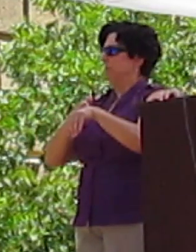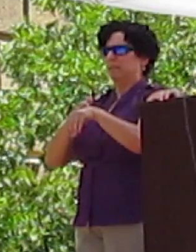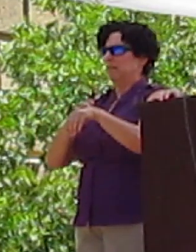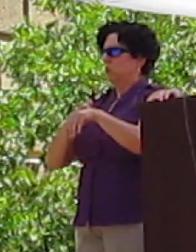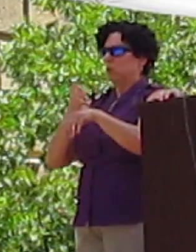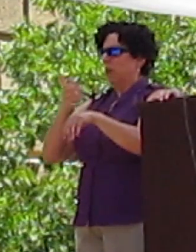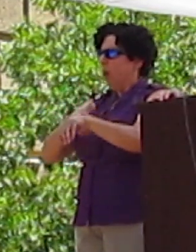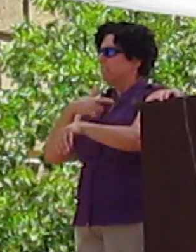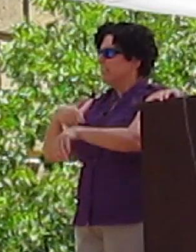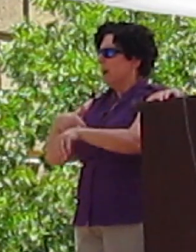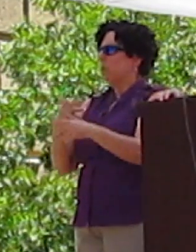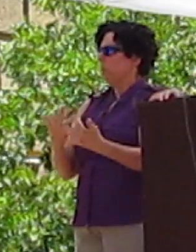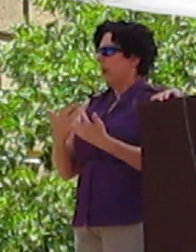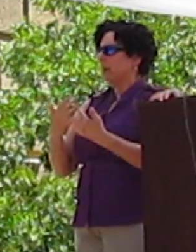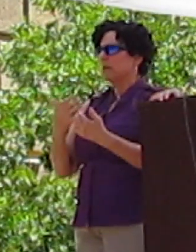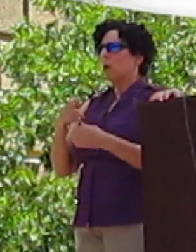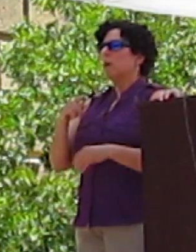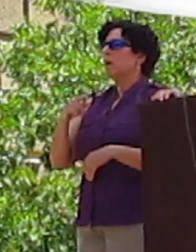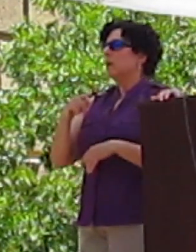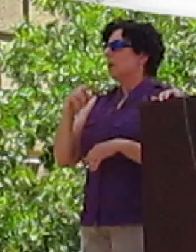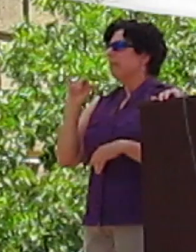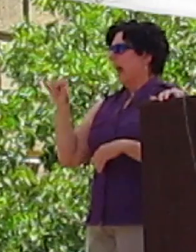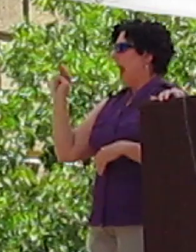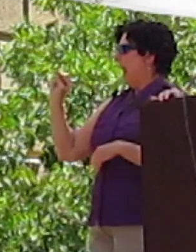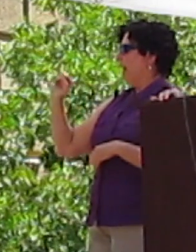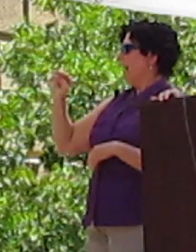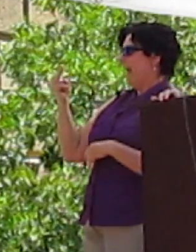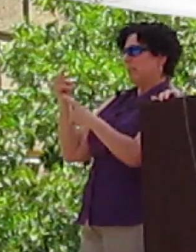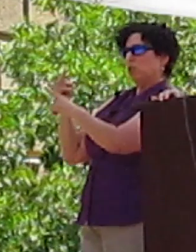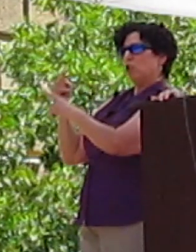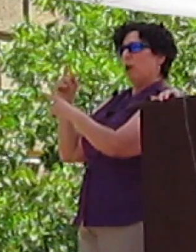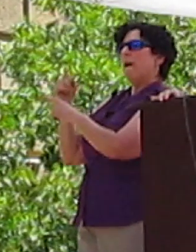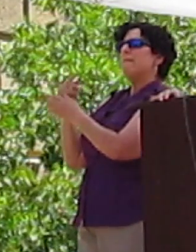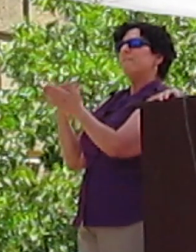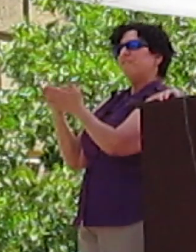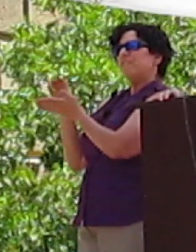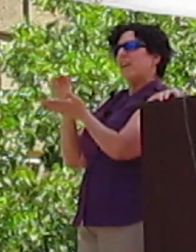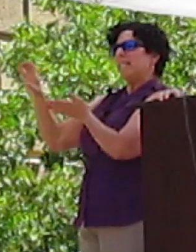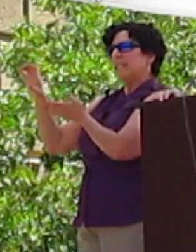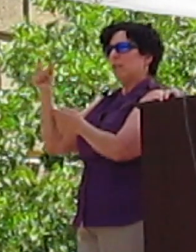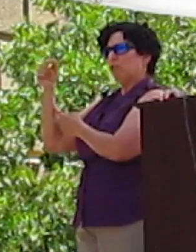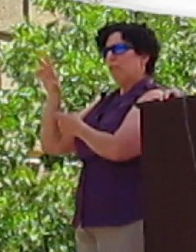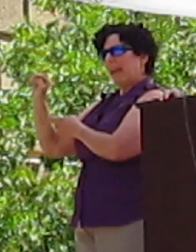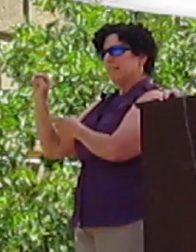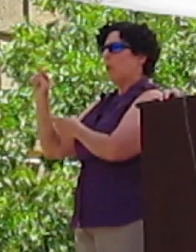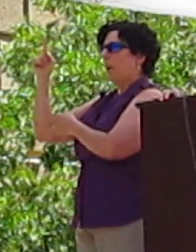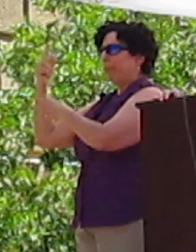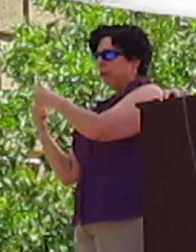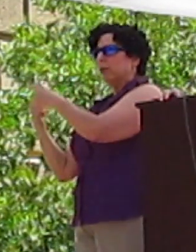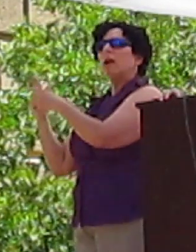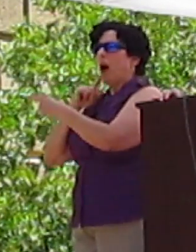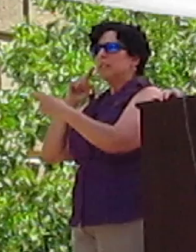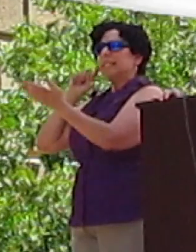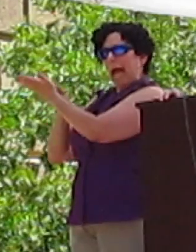at it carefully, they can see that fully one-third of NIH-funded grants wind up being cited in patent